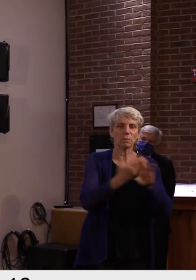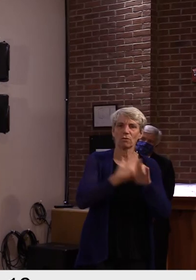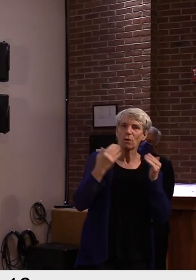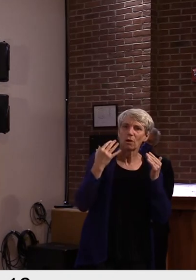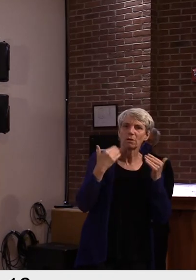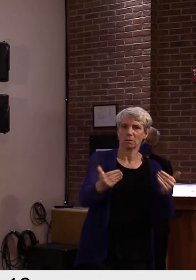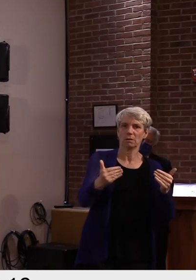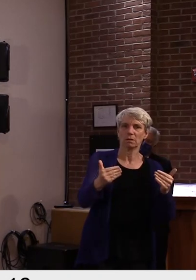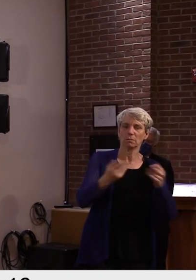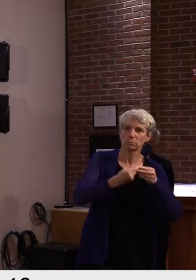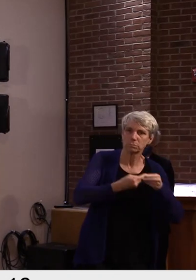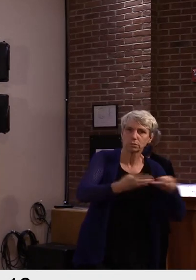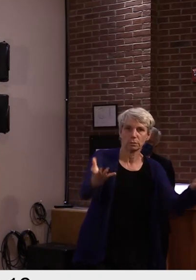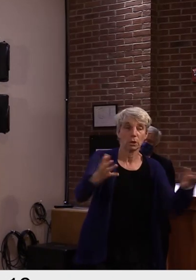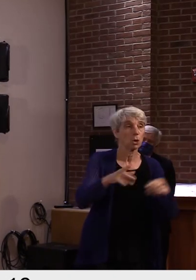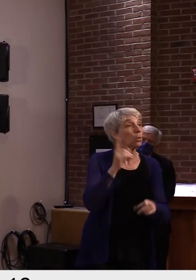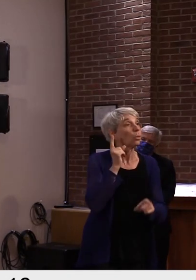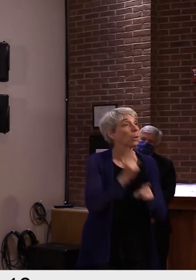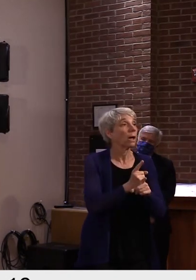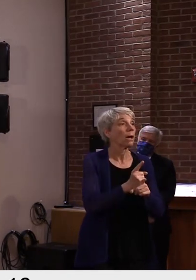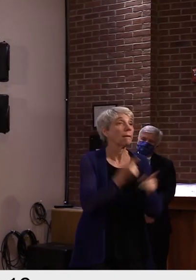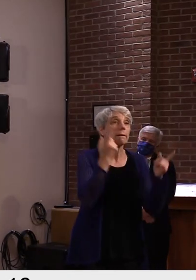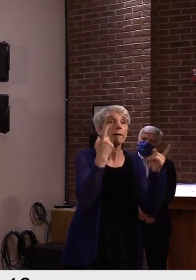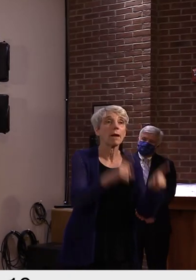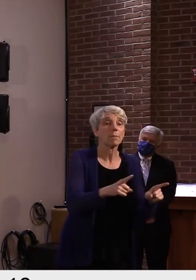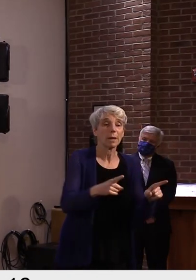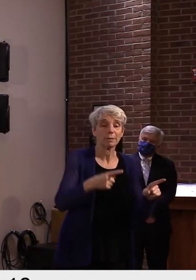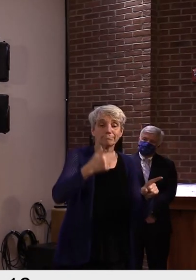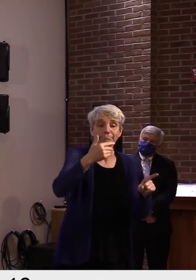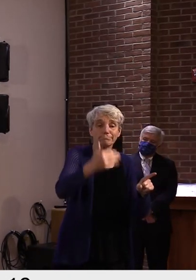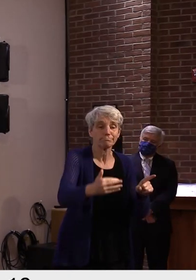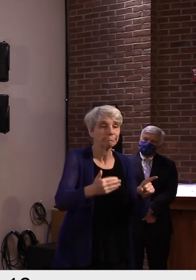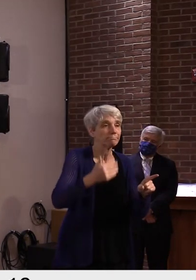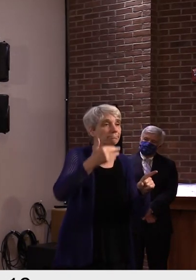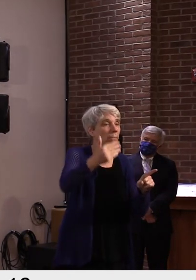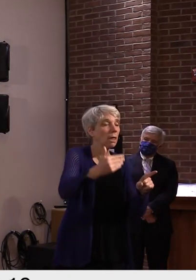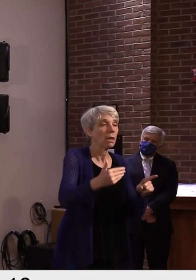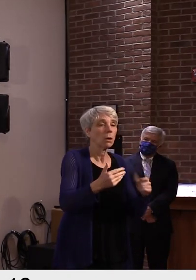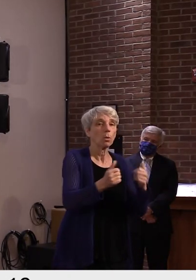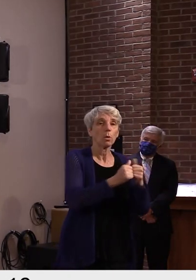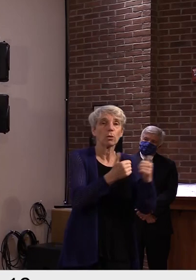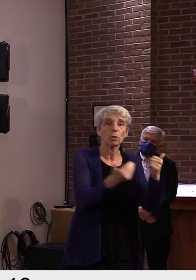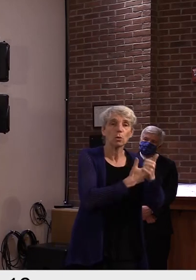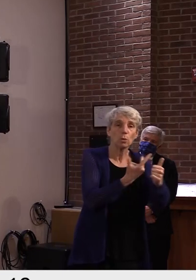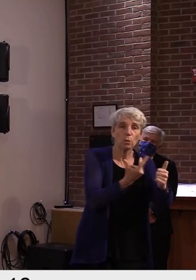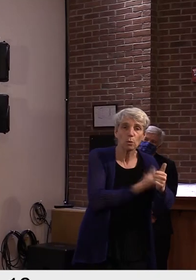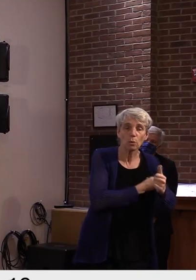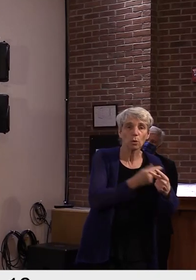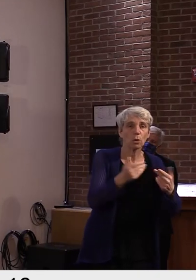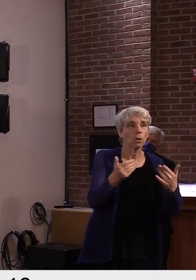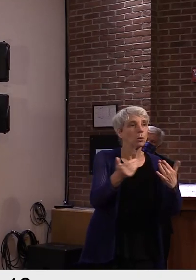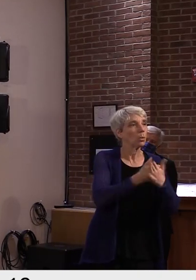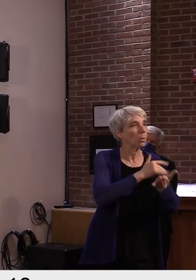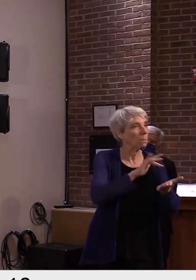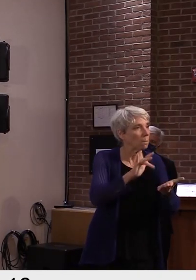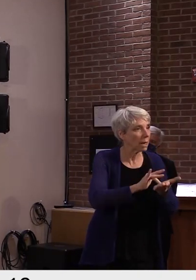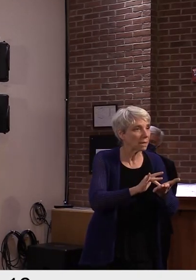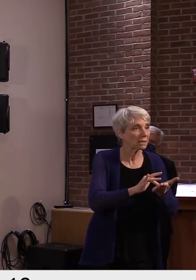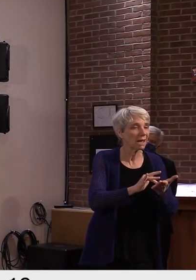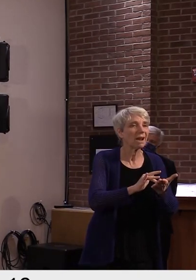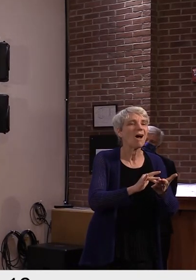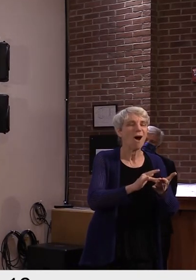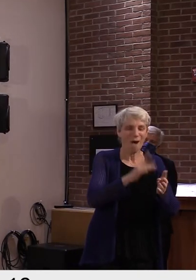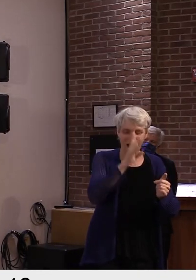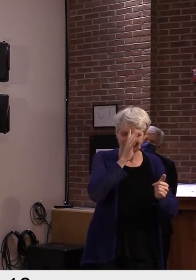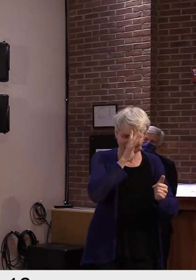very rarely, whether it's a vaccine or just a new medication on the market, that you don't even see those until it's been out there